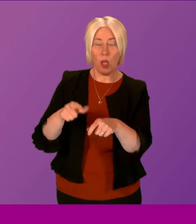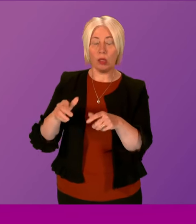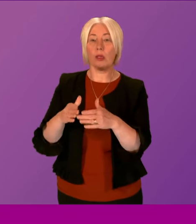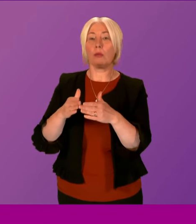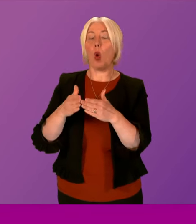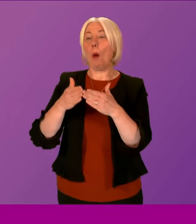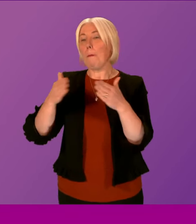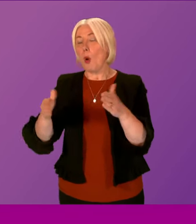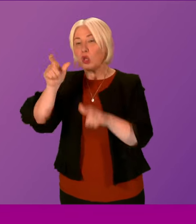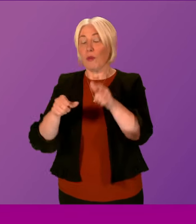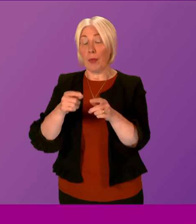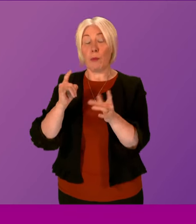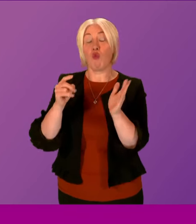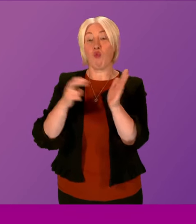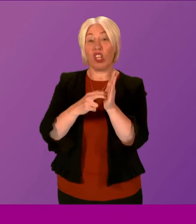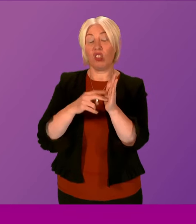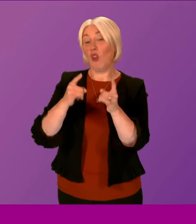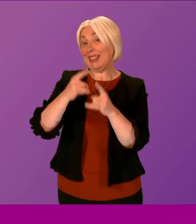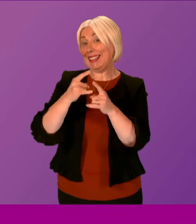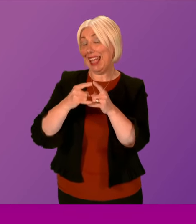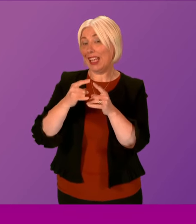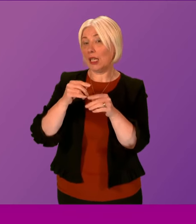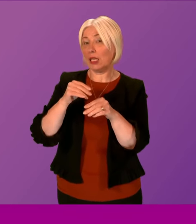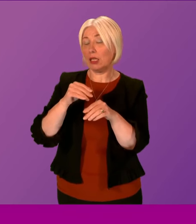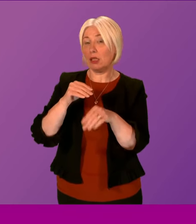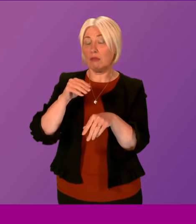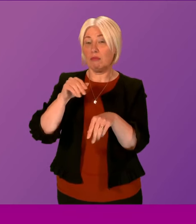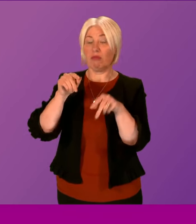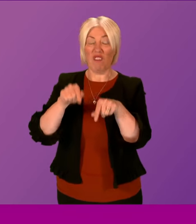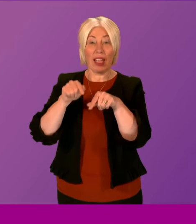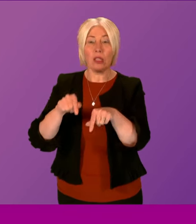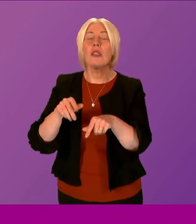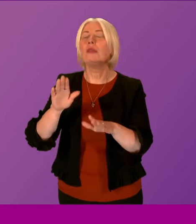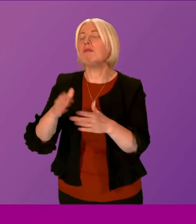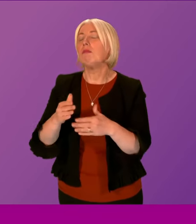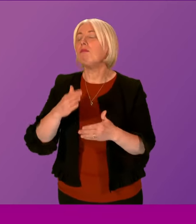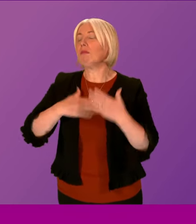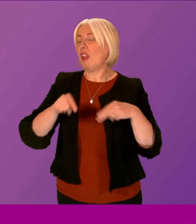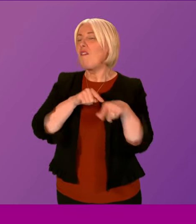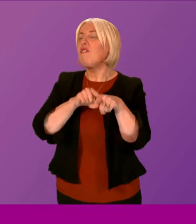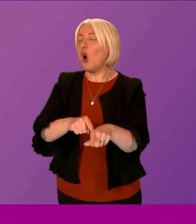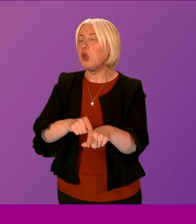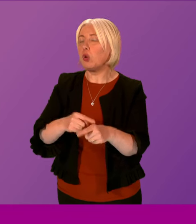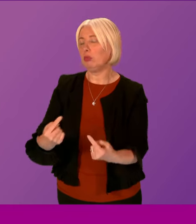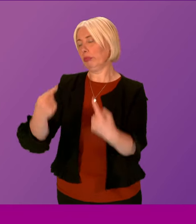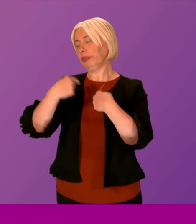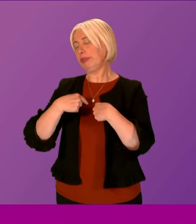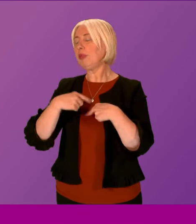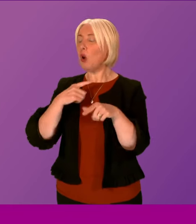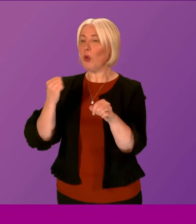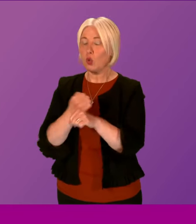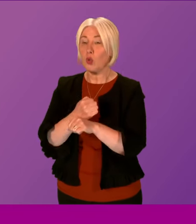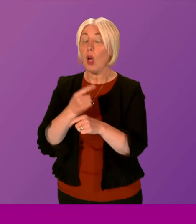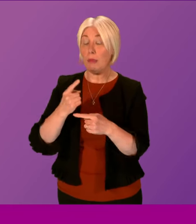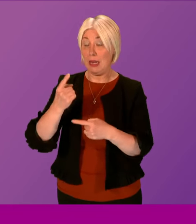of registered sex offenders do comply with the notification requirements imposed upon them. fact, 93 per cent, according to the MAPA annual